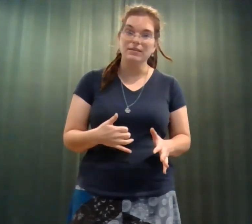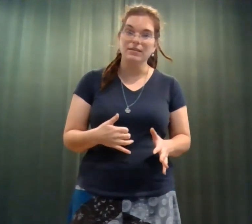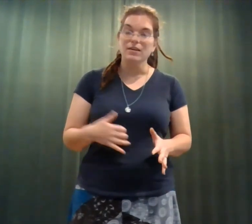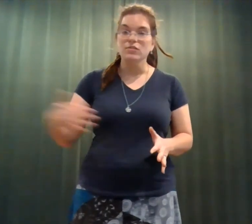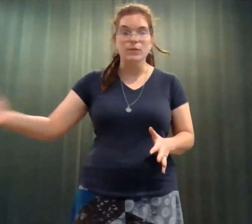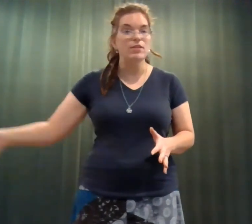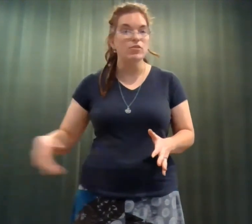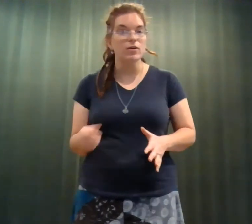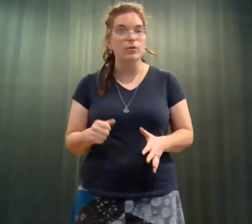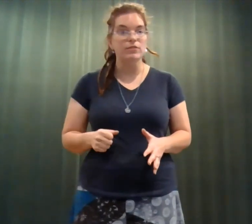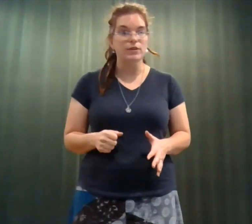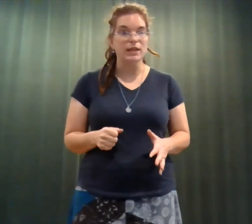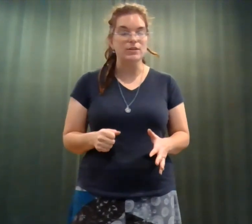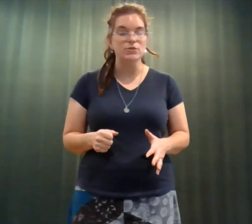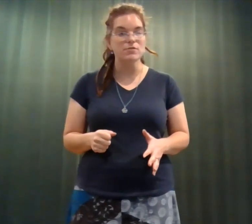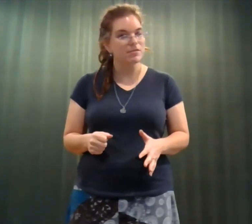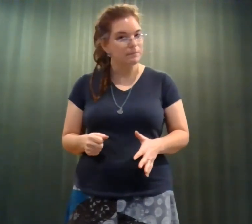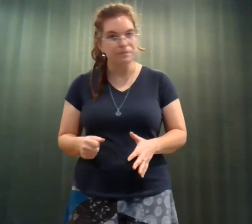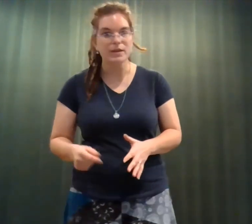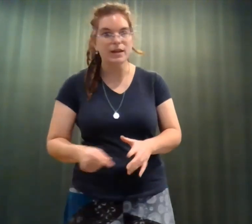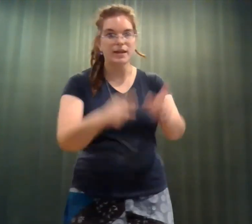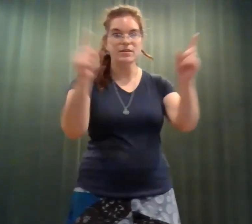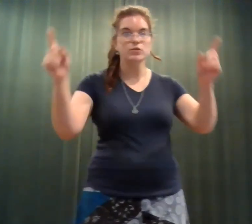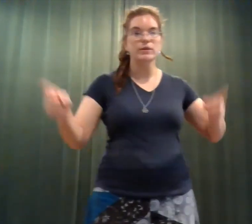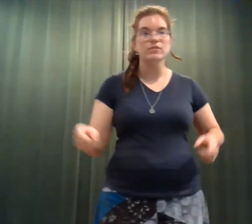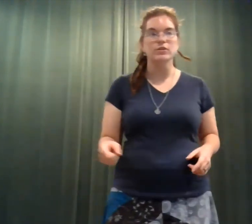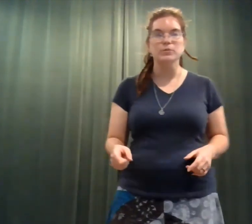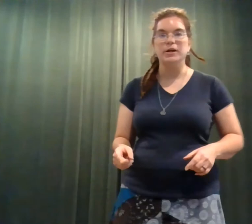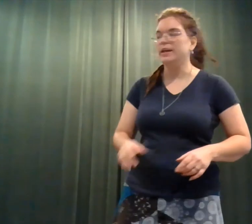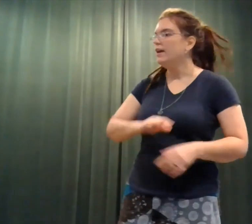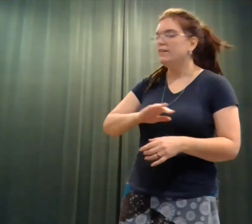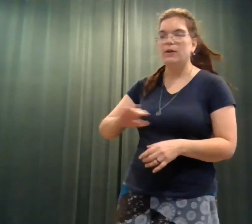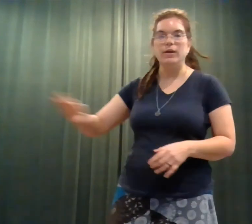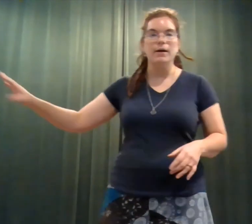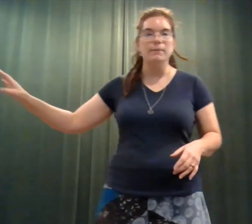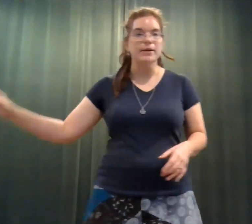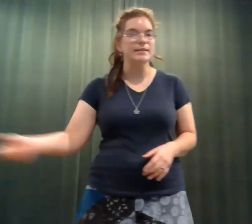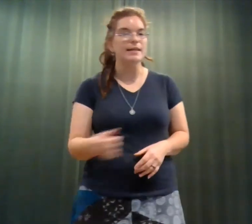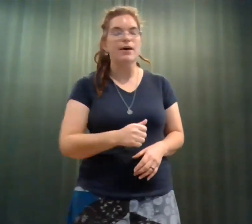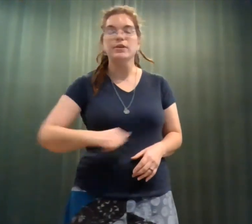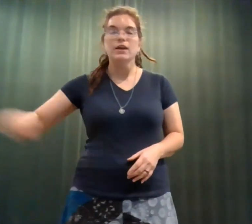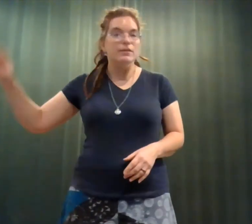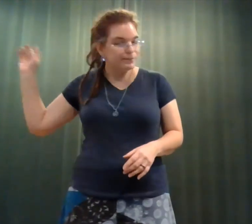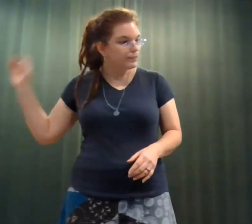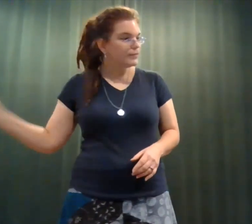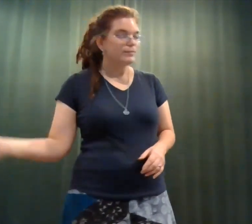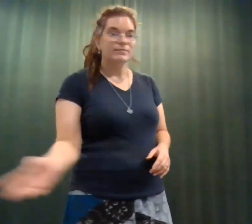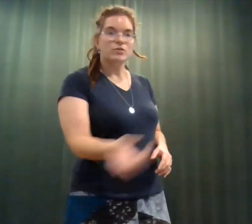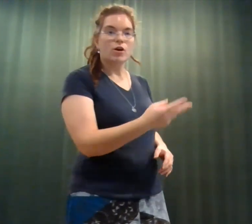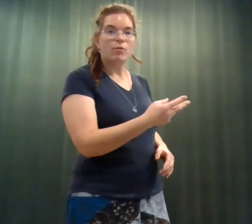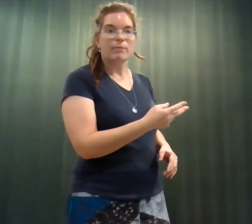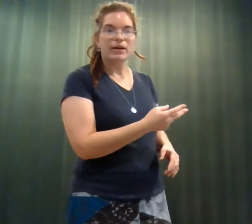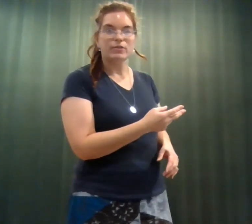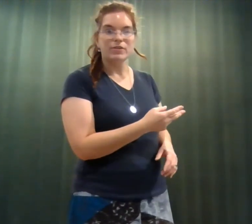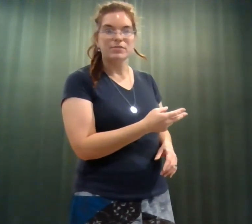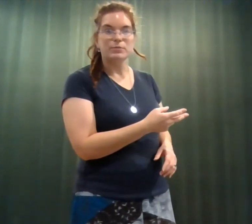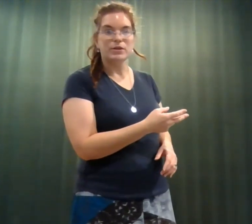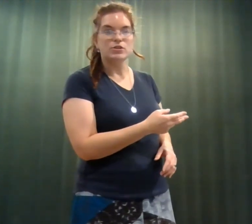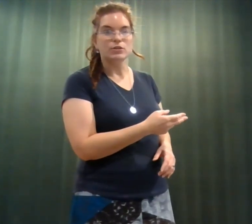So he took one of their lanterns and he joined the search party. They went up and down. John went back across the bridge to